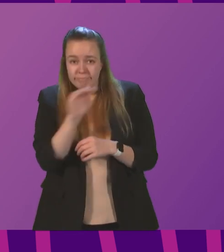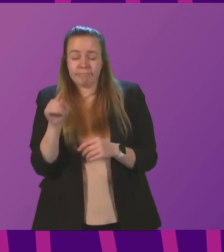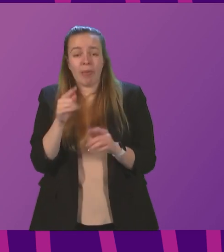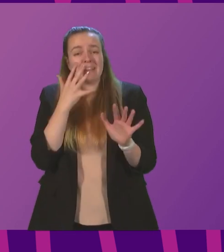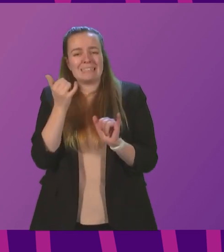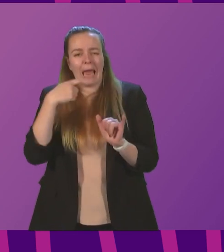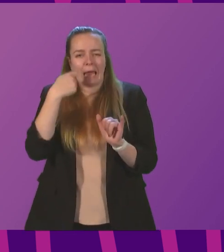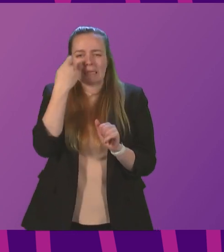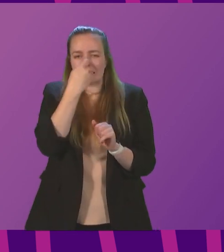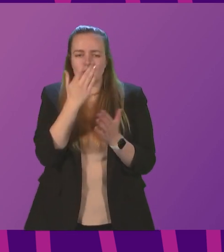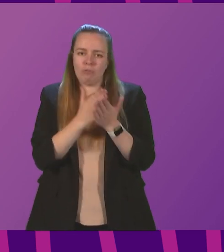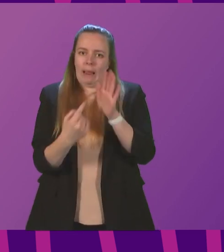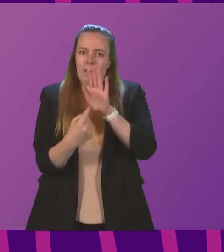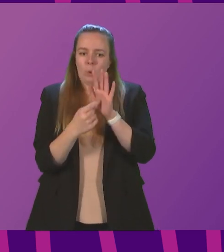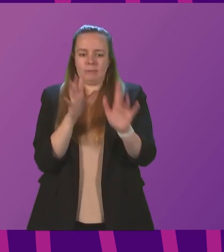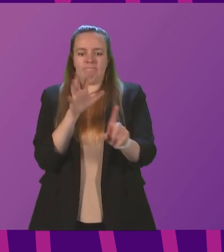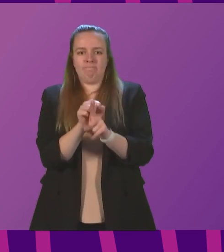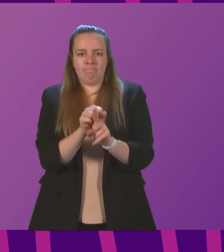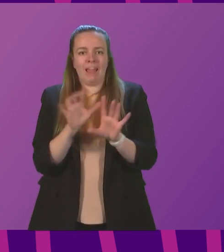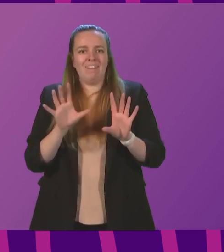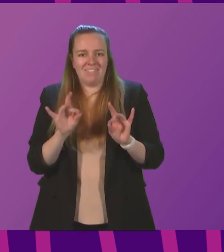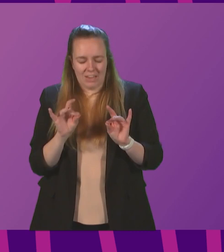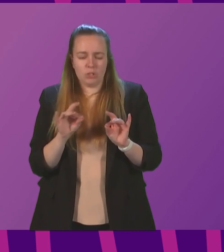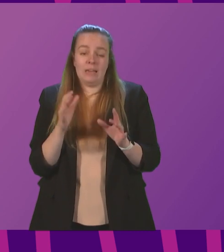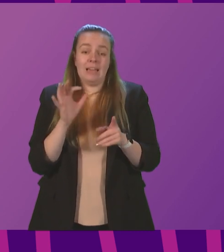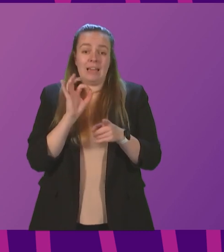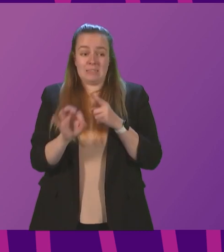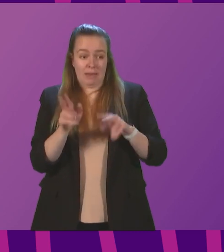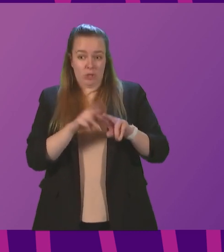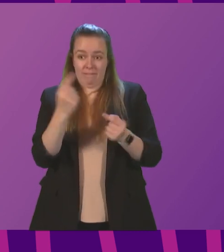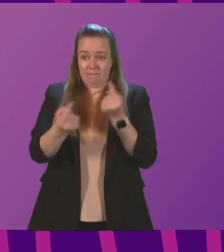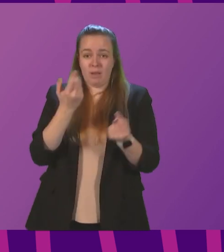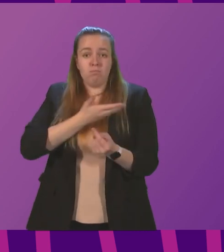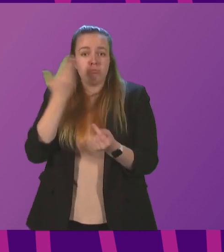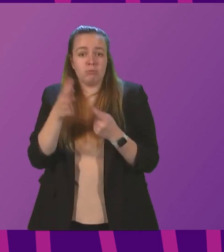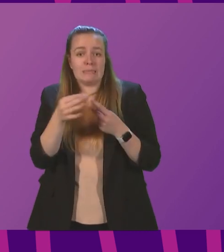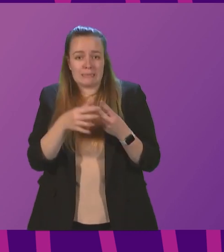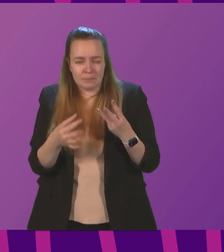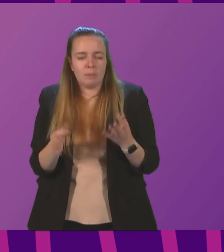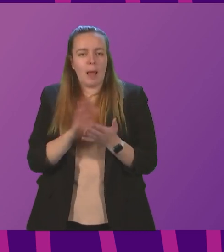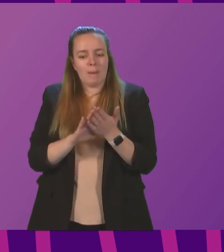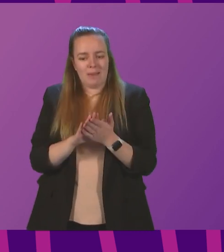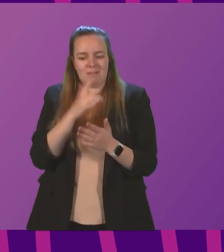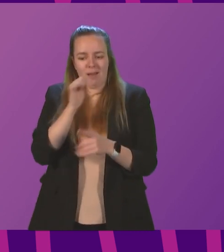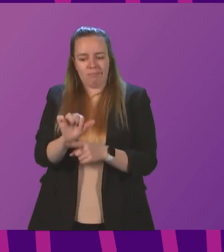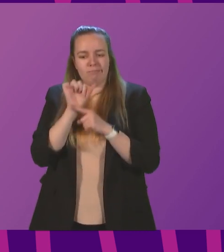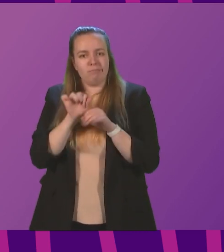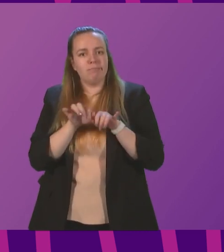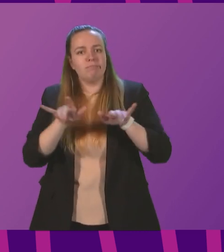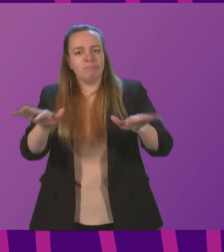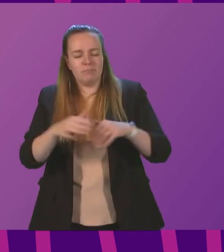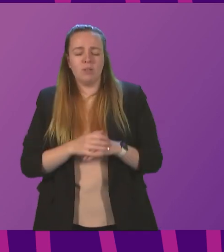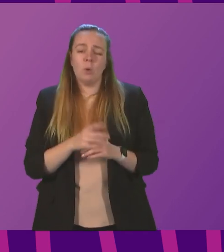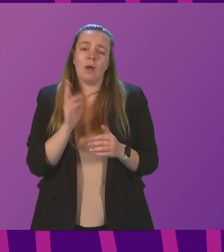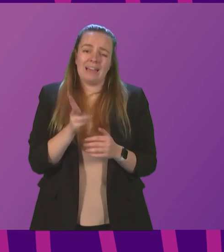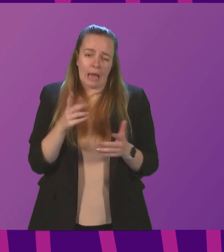a really important way of detecting infection, particularly in those without symptoms and therefore preventing onward spread. So I would again encourage